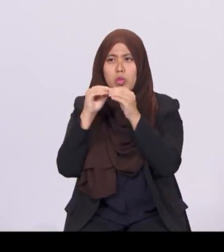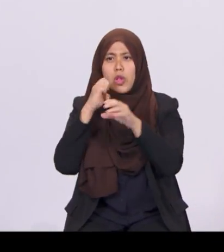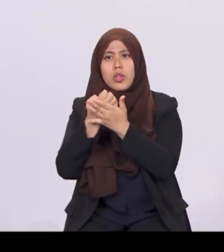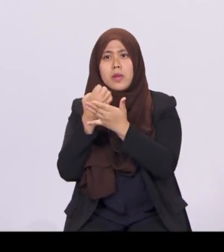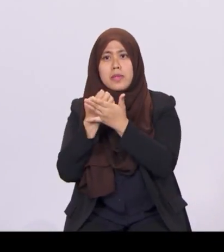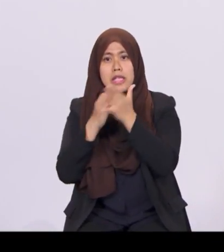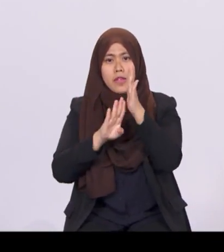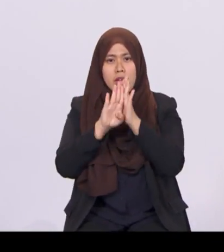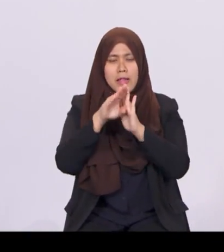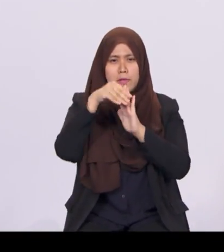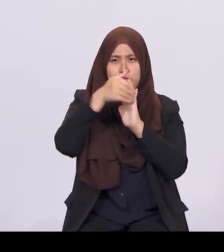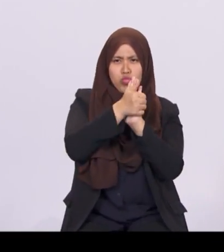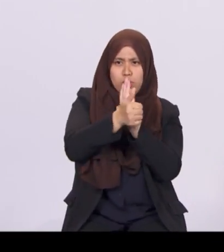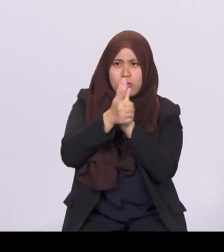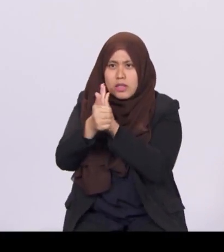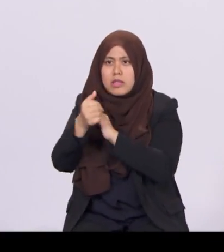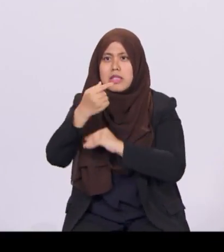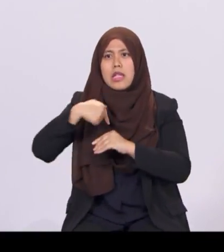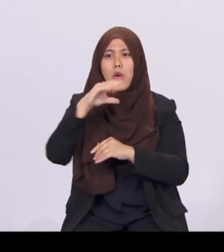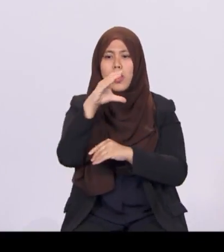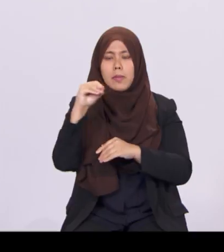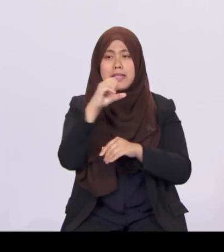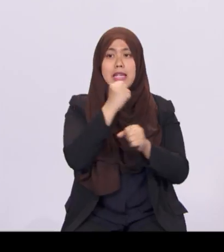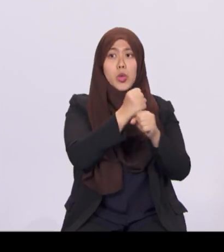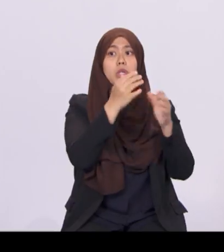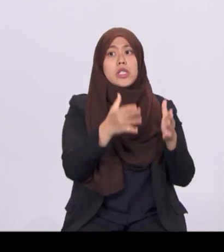and establish strong partnerships locally and abroad.